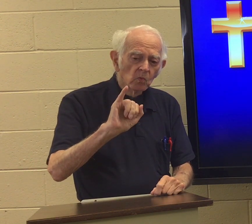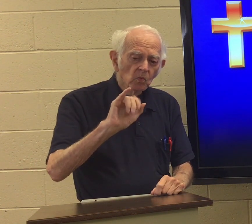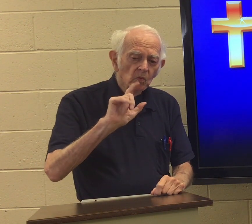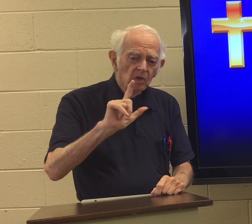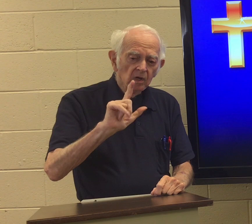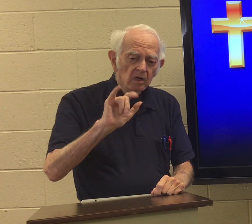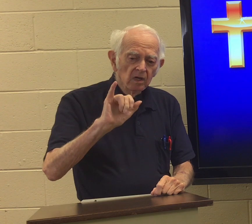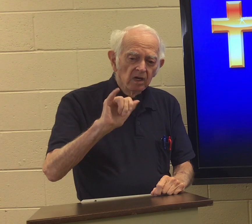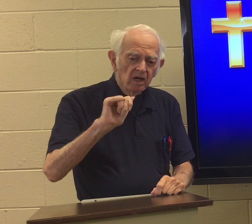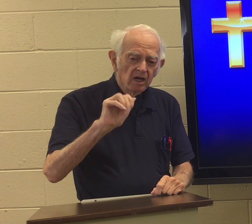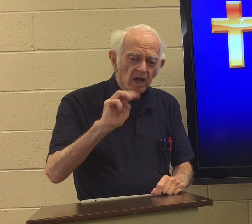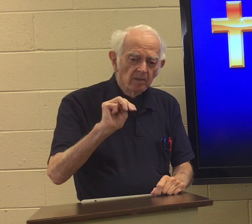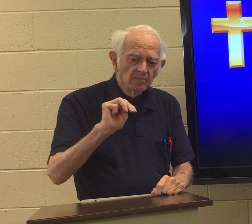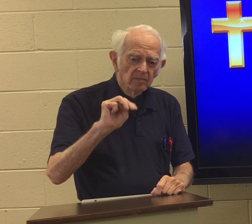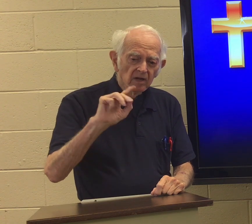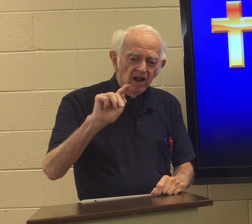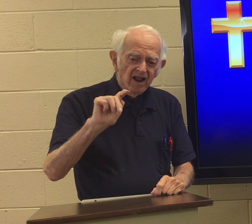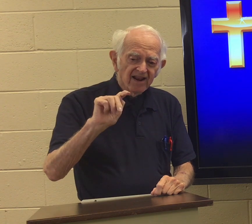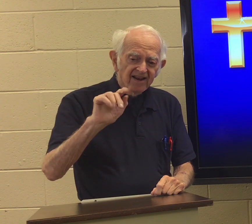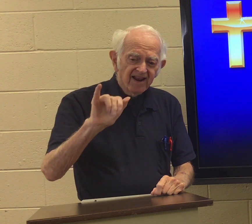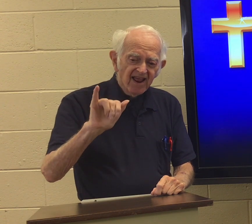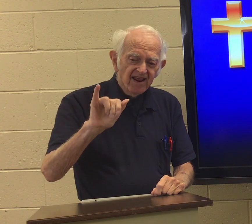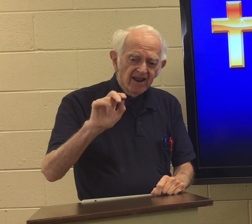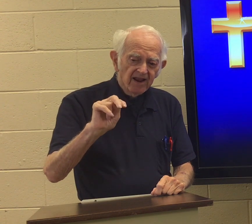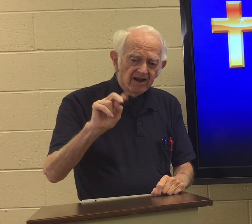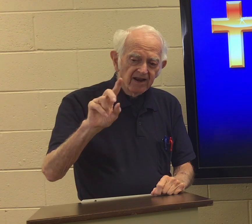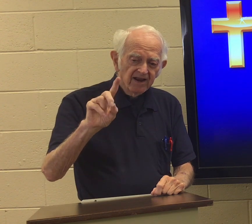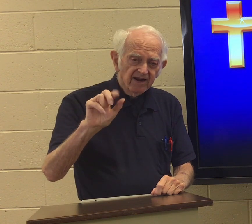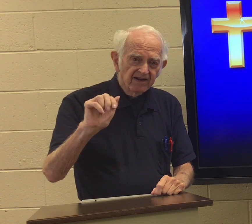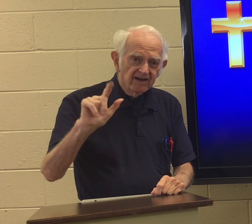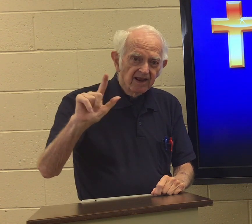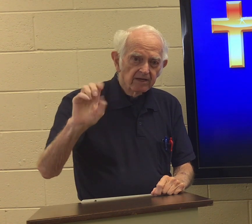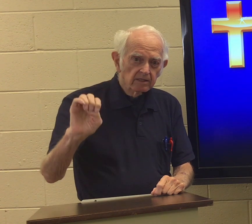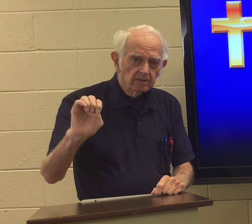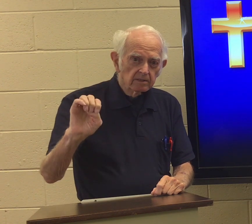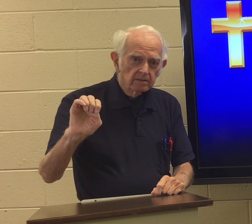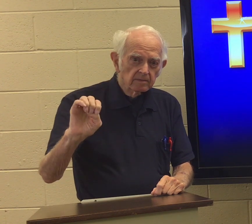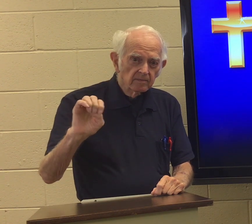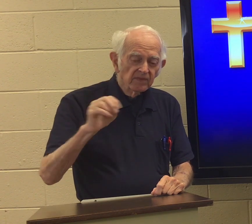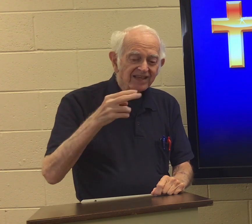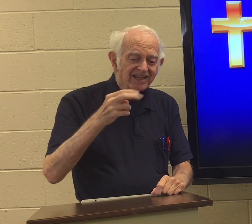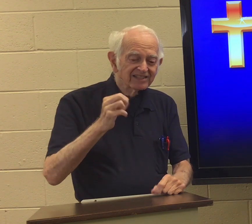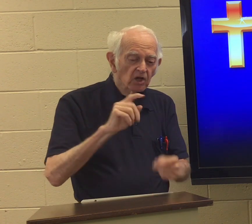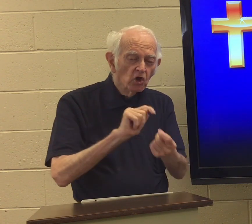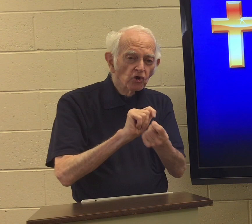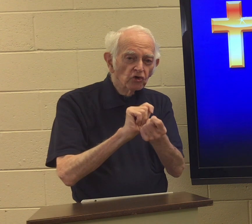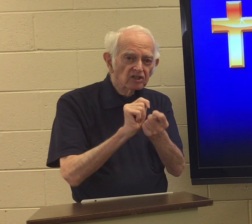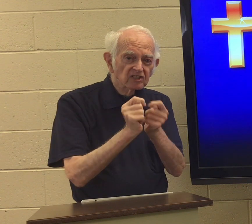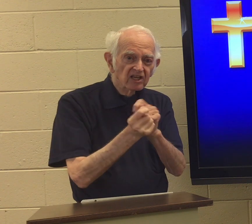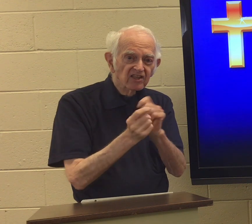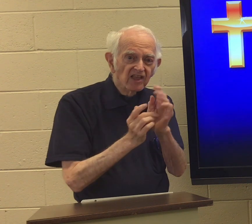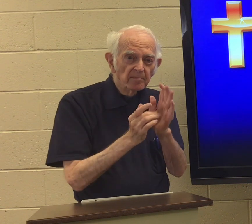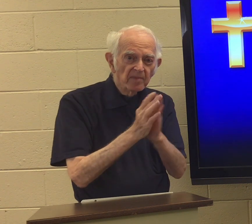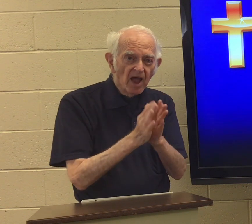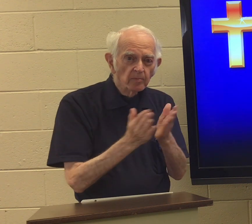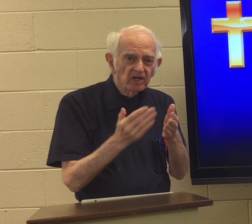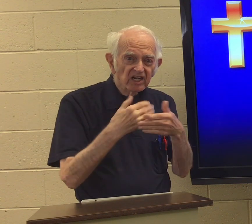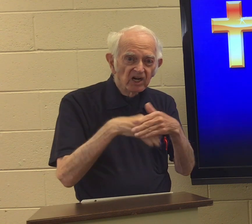William Tyndale had translated the Bible